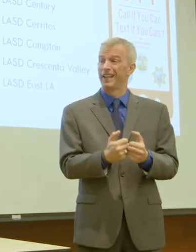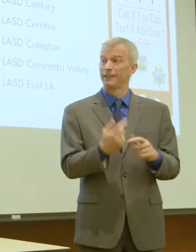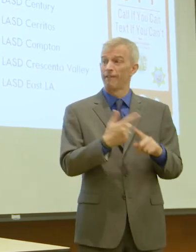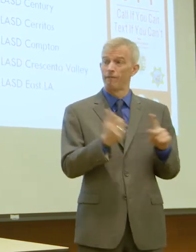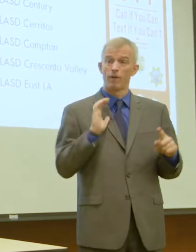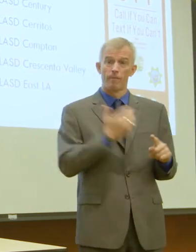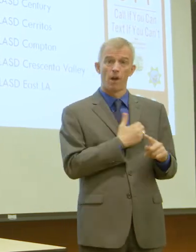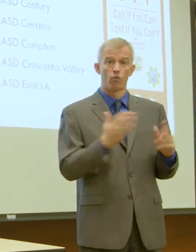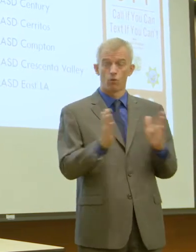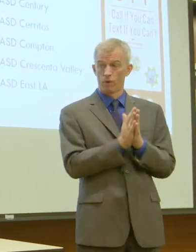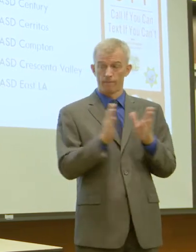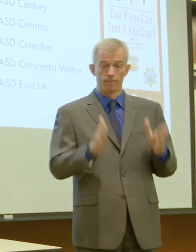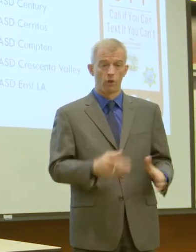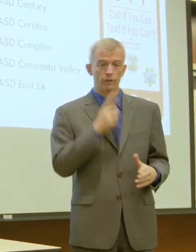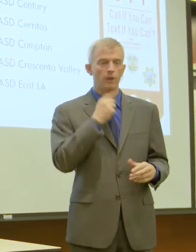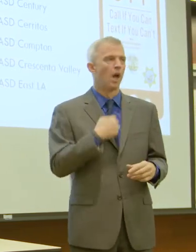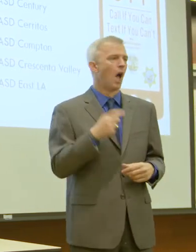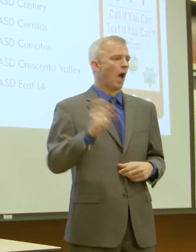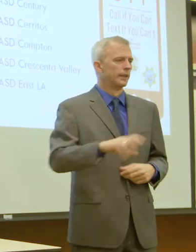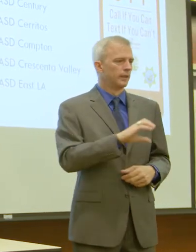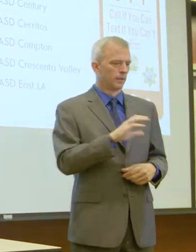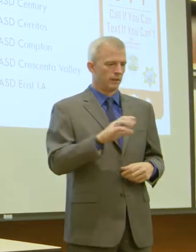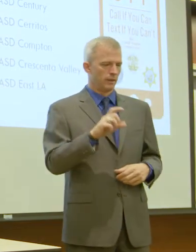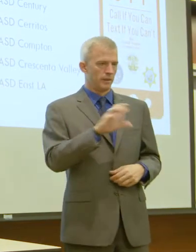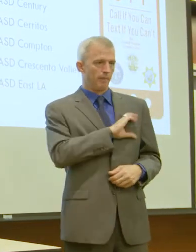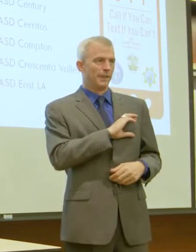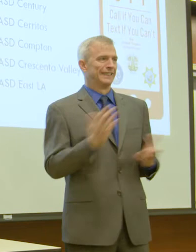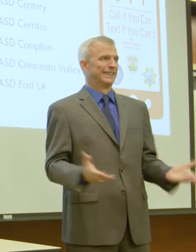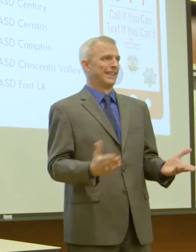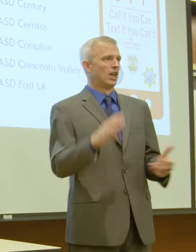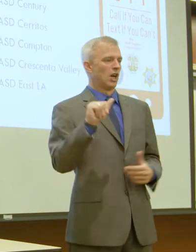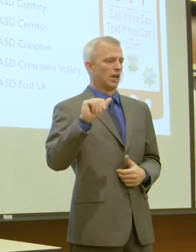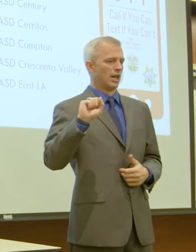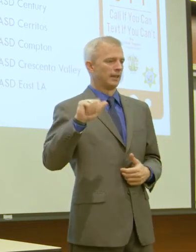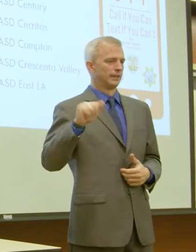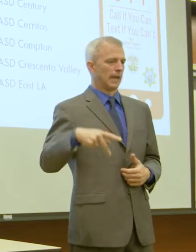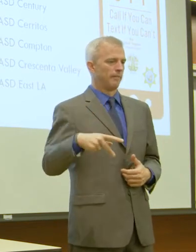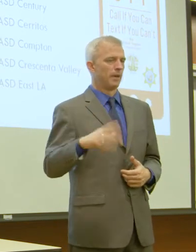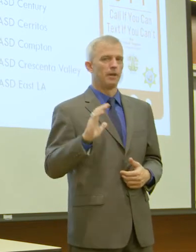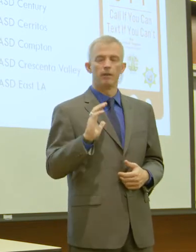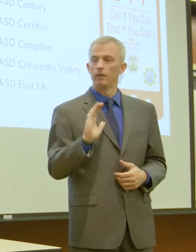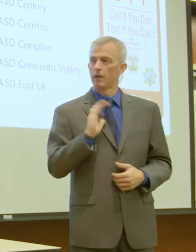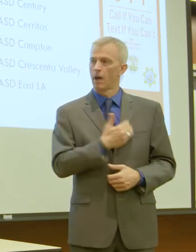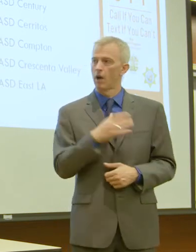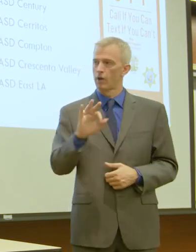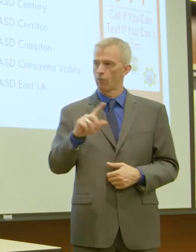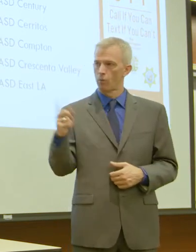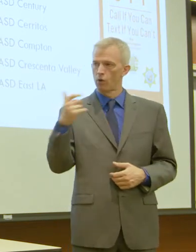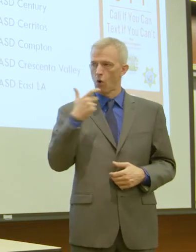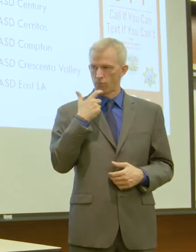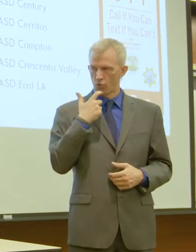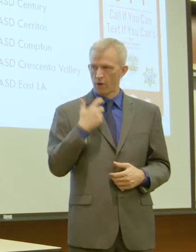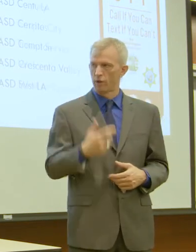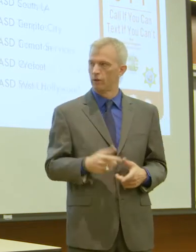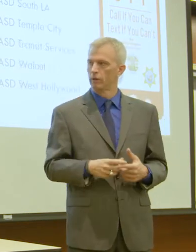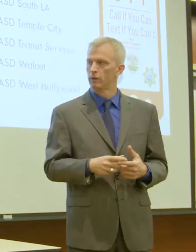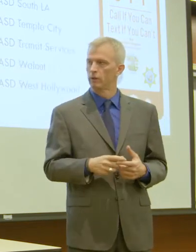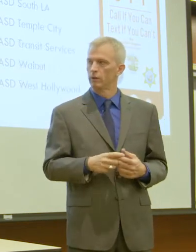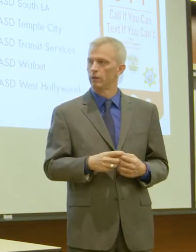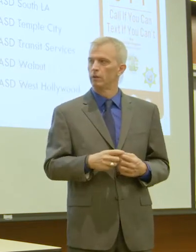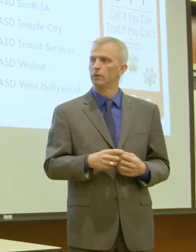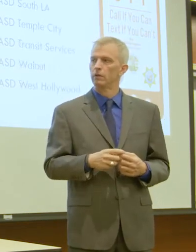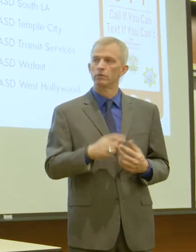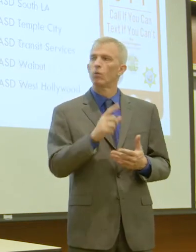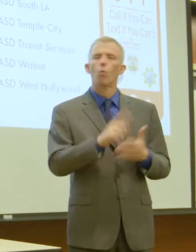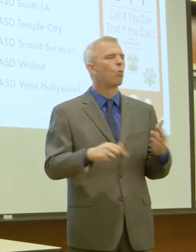PR says, I need the police over here ASAP. Our 911 operator gets on. City of Los Angeles 911,